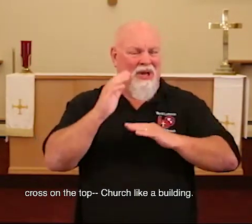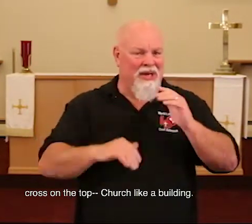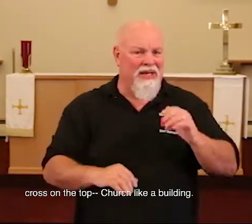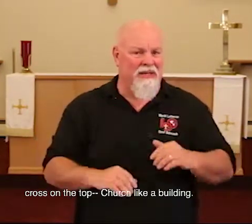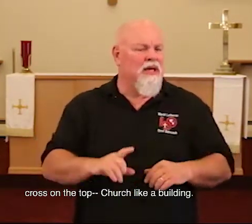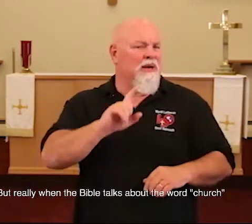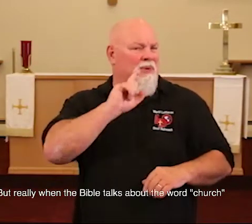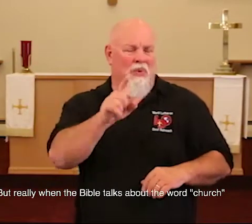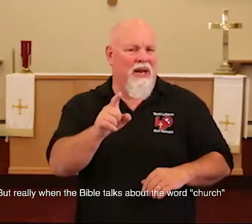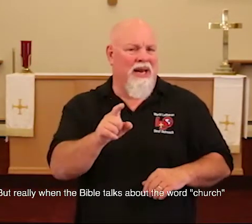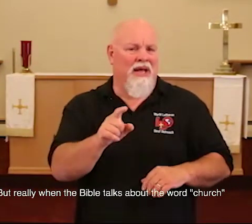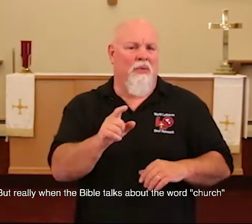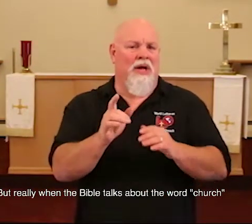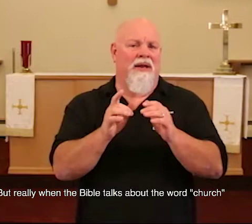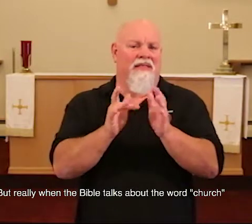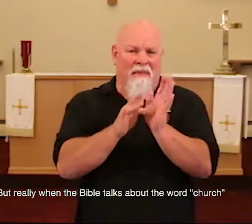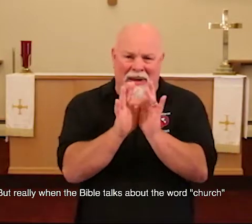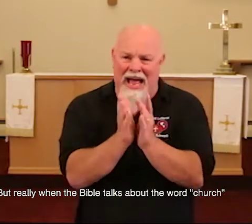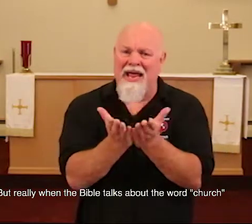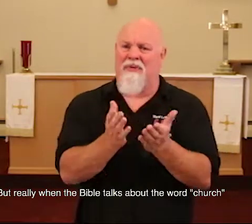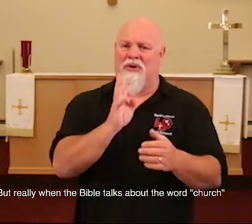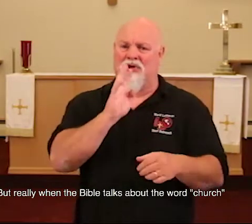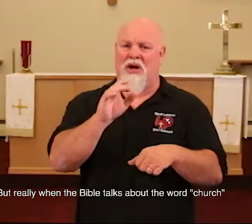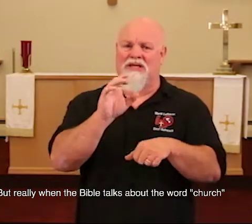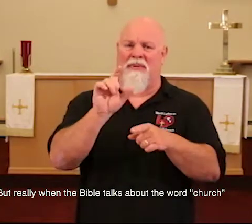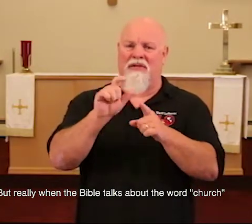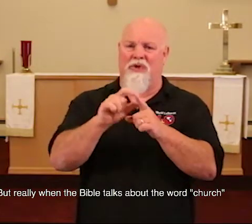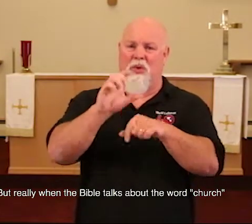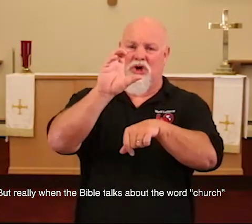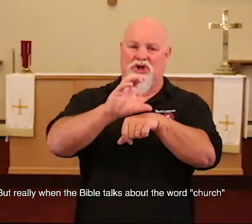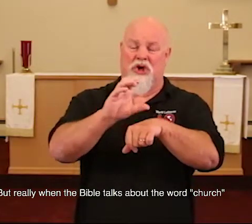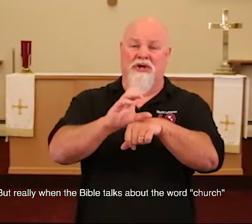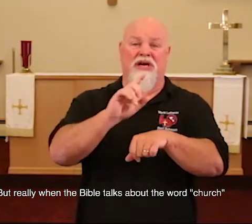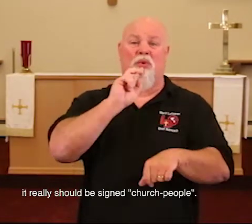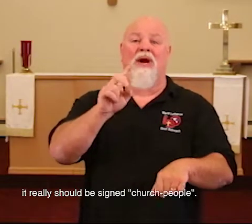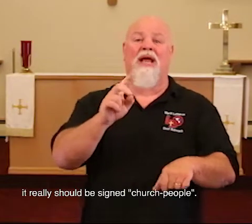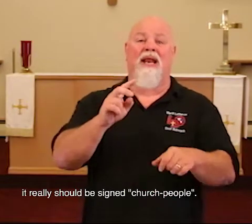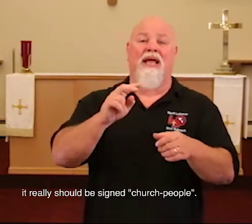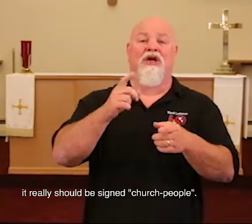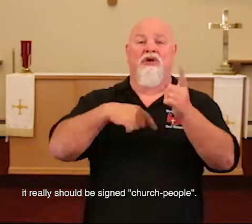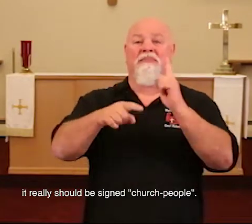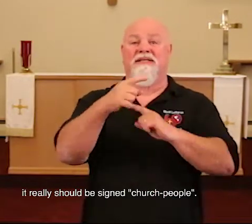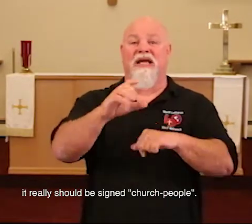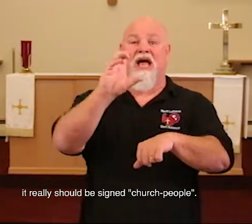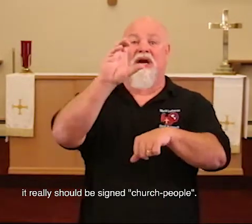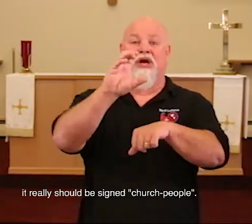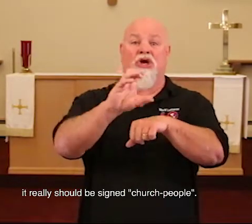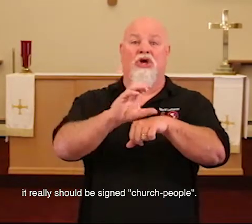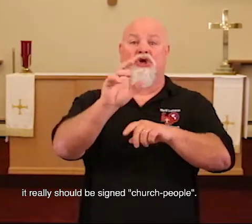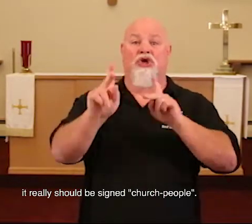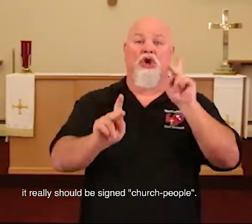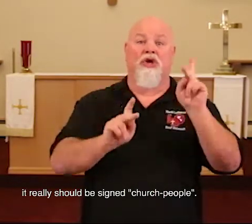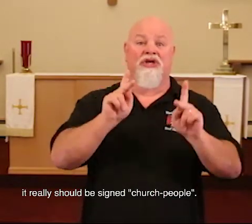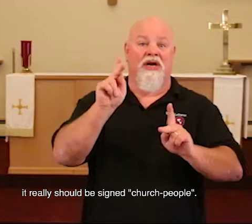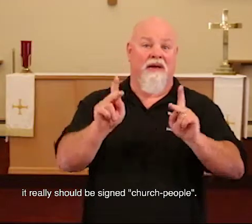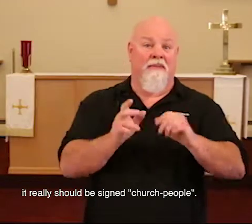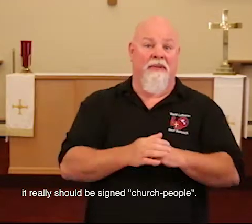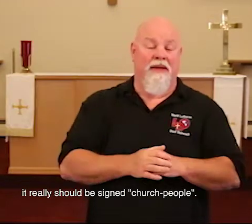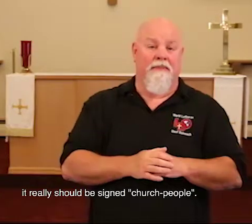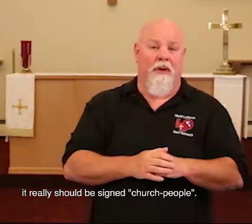building. But really when the Bible talks about the word church, it really should be signed church people